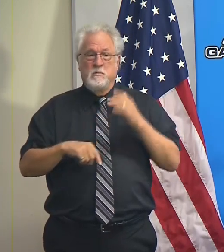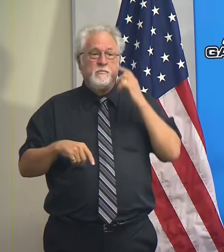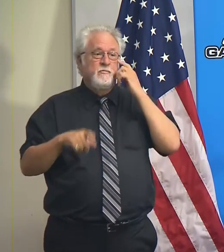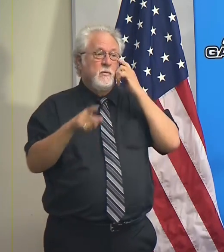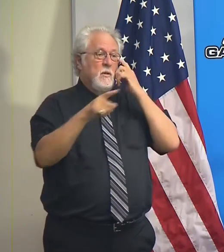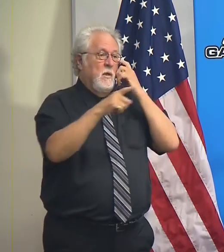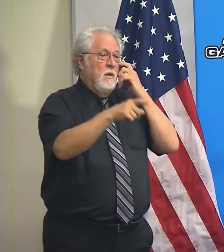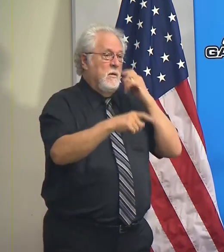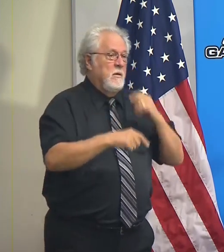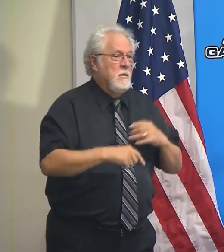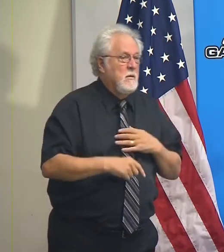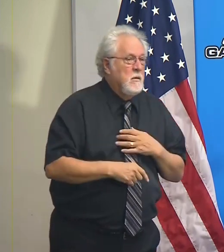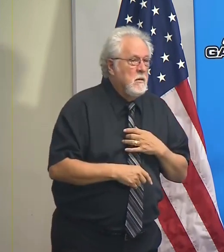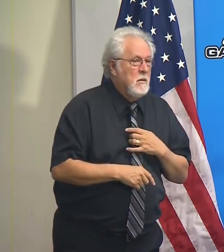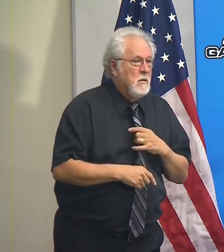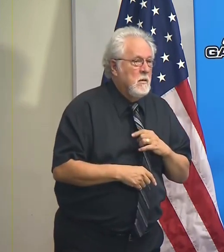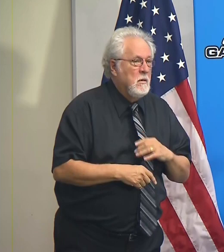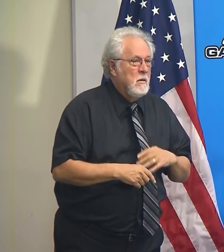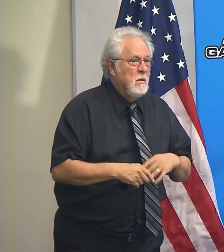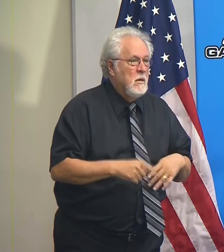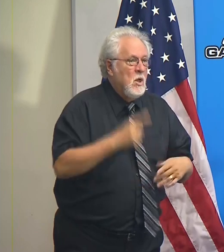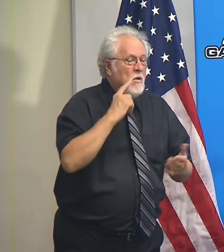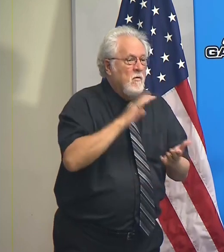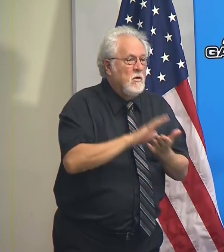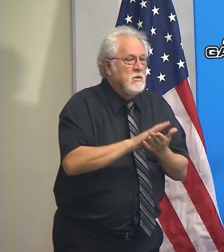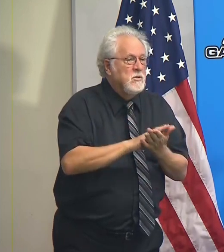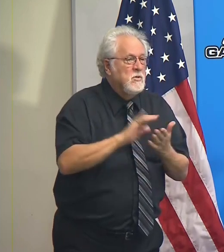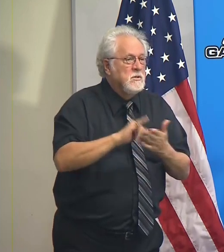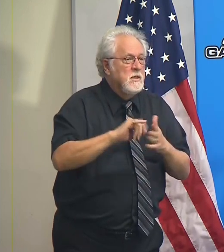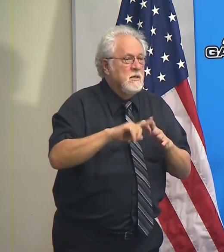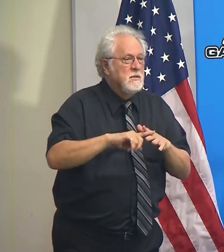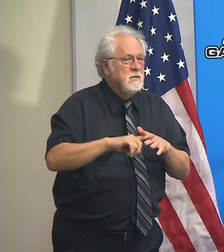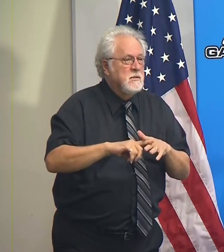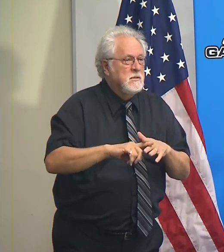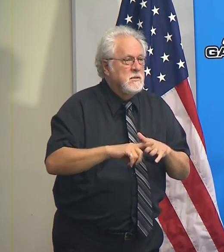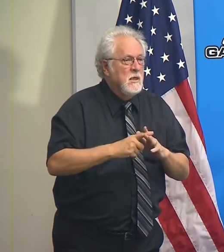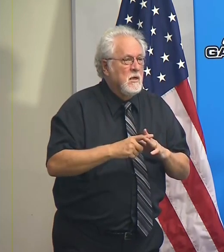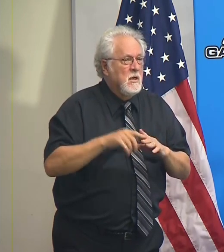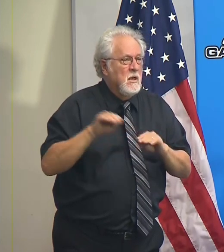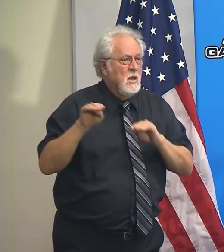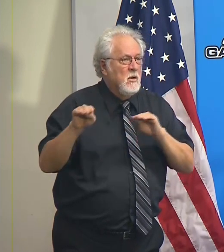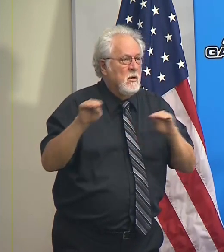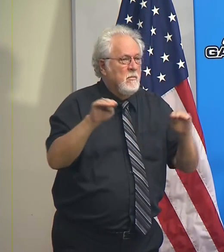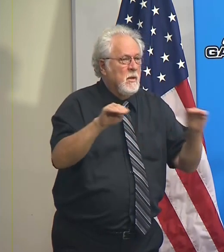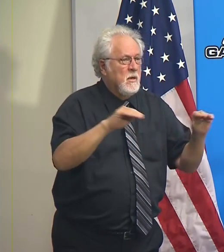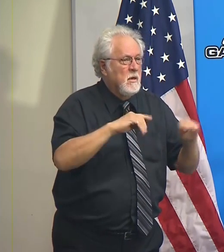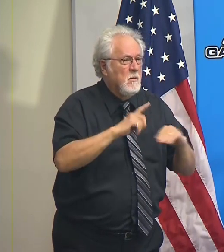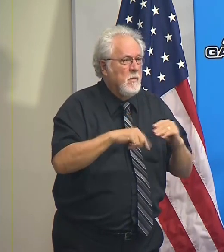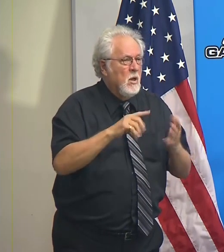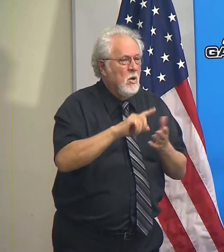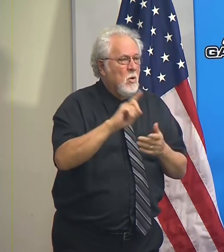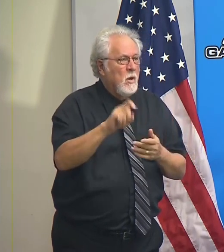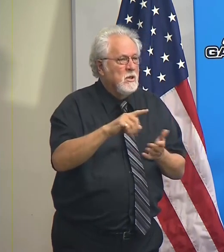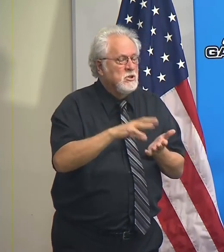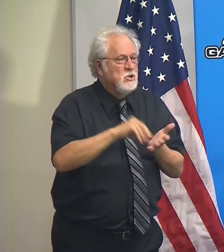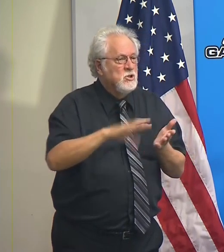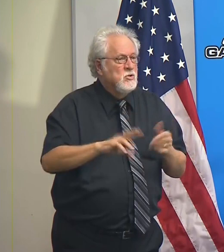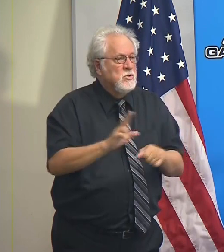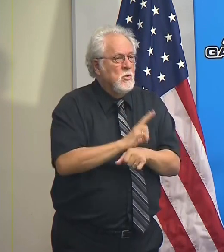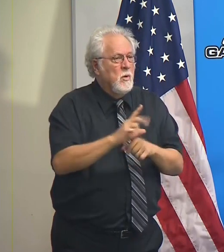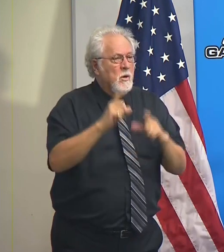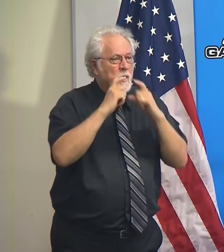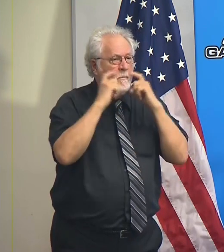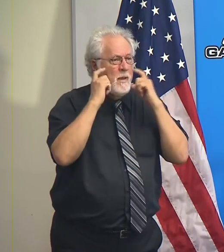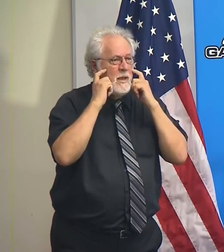Yes, sir. Of course, there are all those schools that they started, and that's kind of behind this question of students having to do their masks.